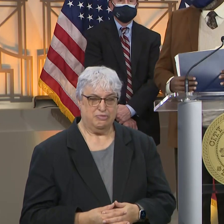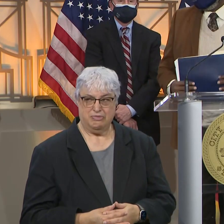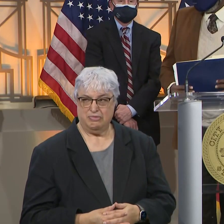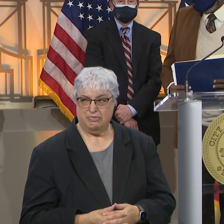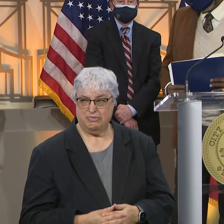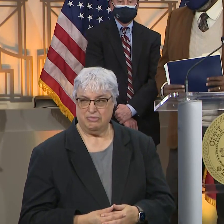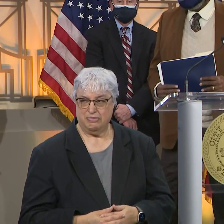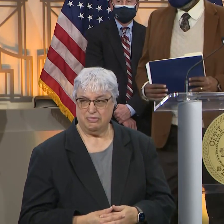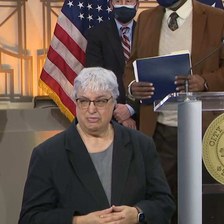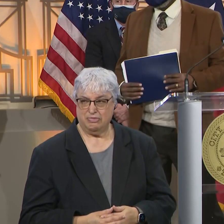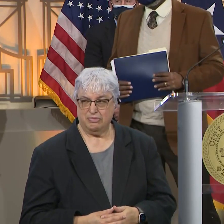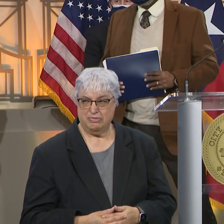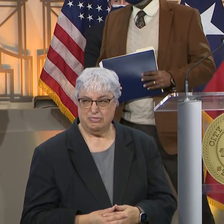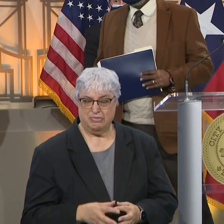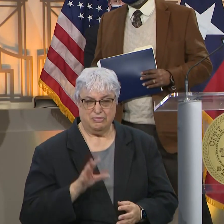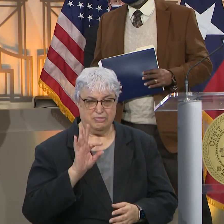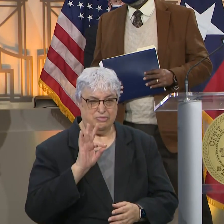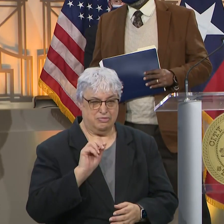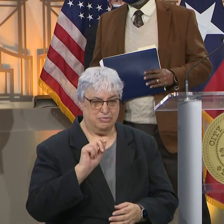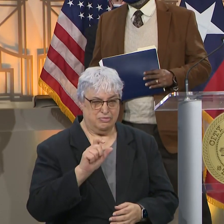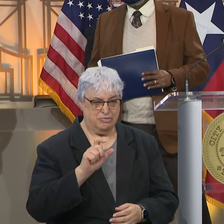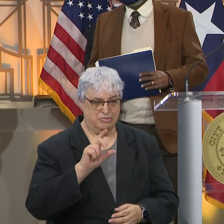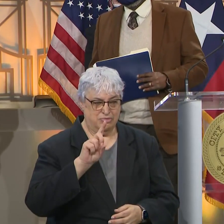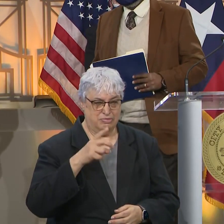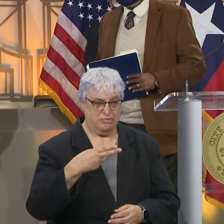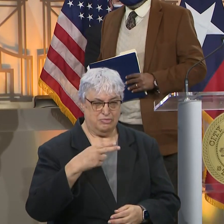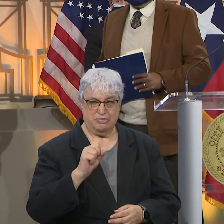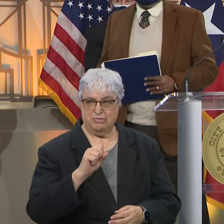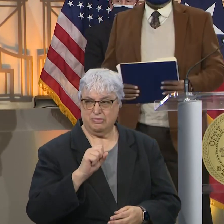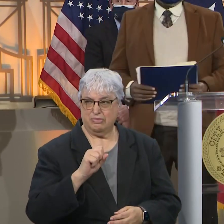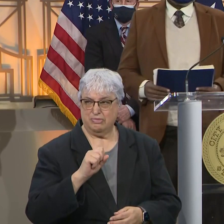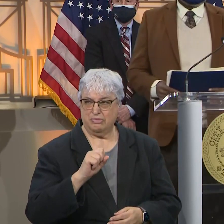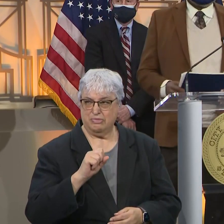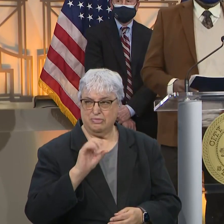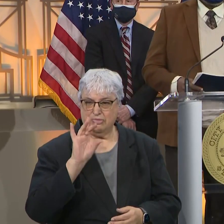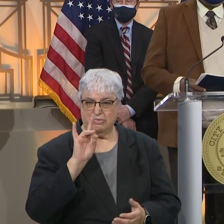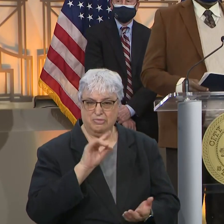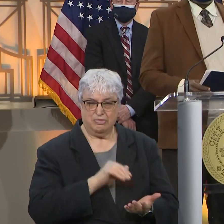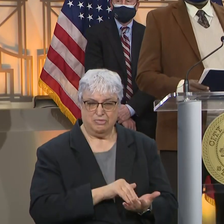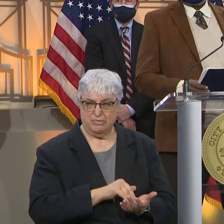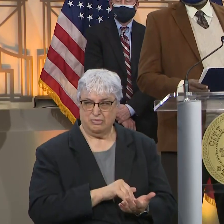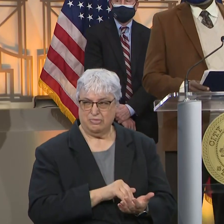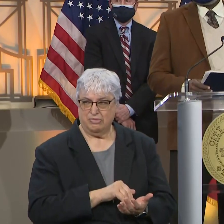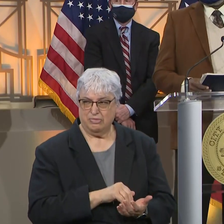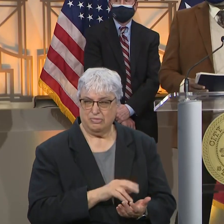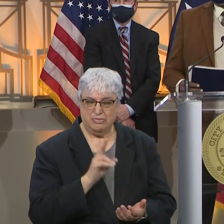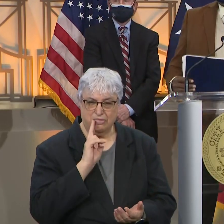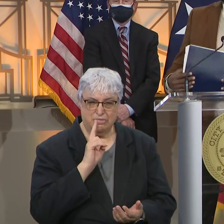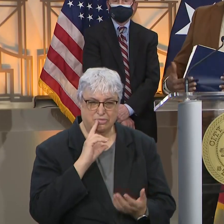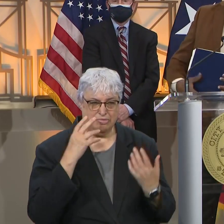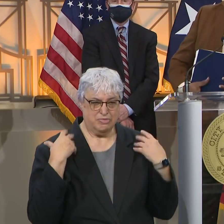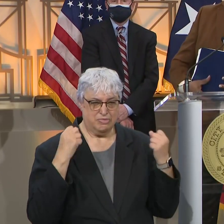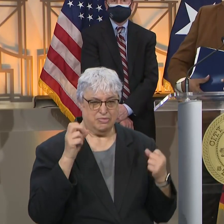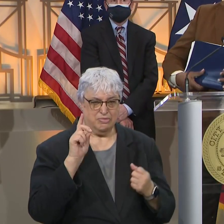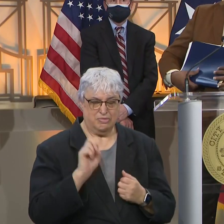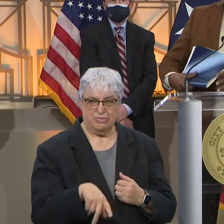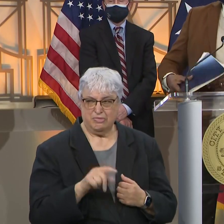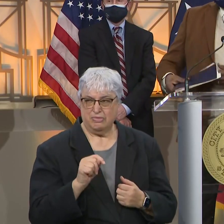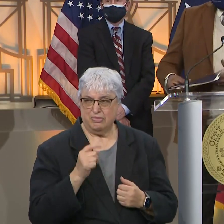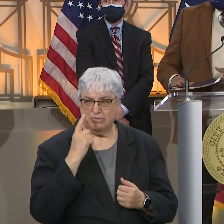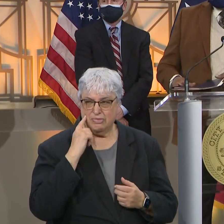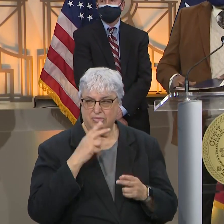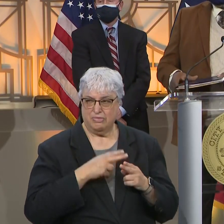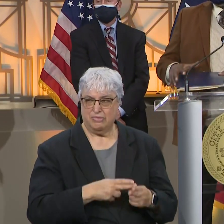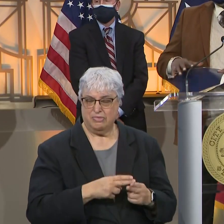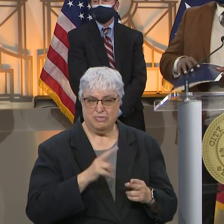I have a question from Fox DHS allocated 8,000 vaccine vaccine to the Houston Health Department this week for what